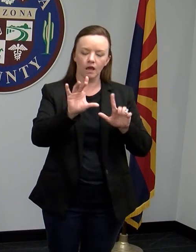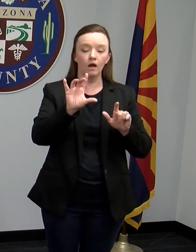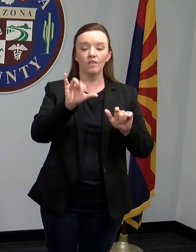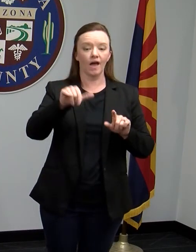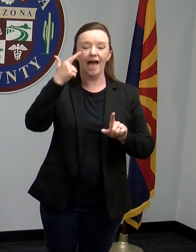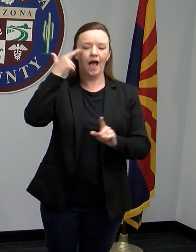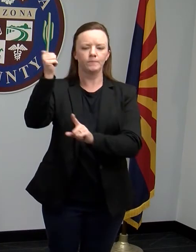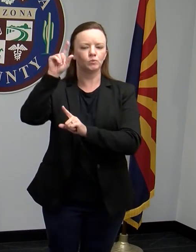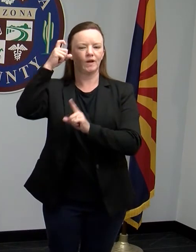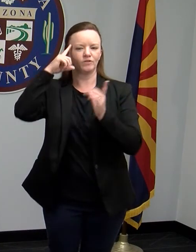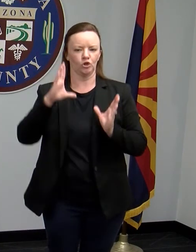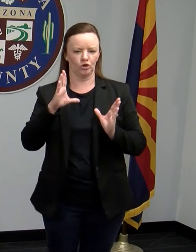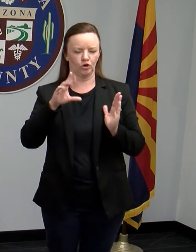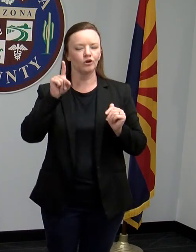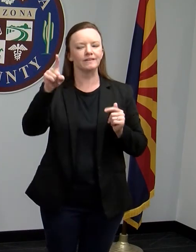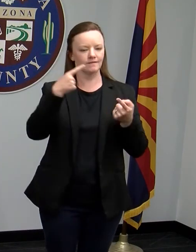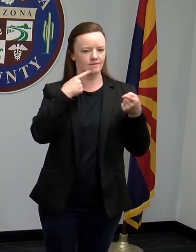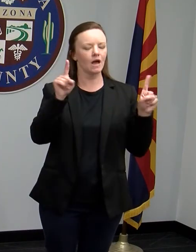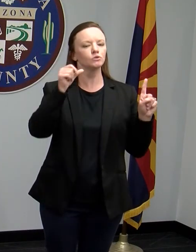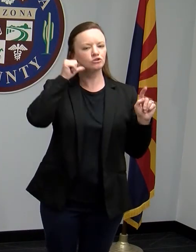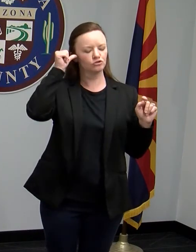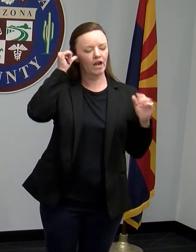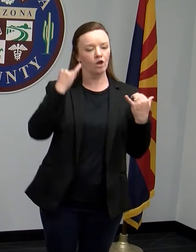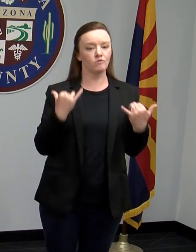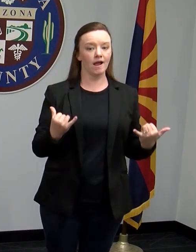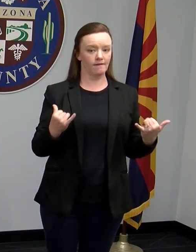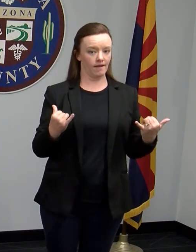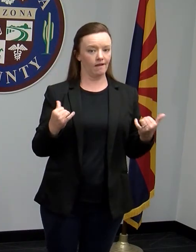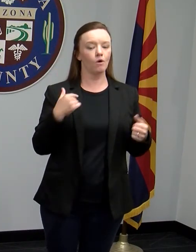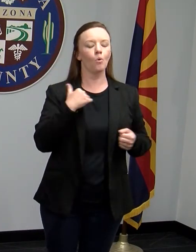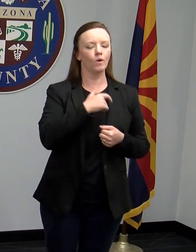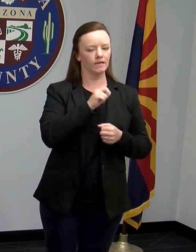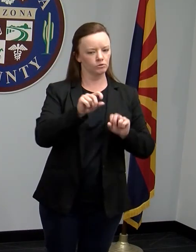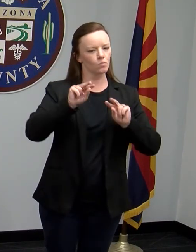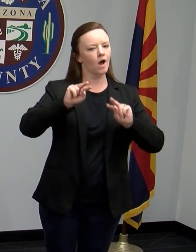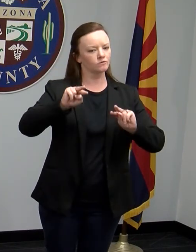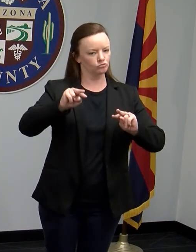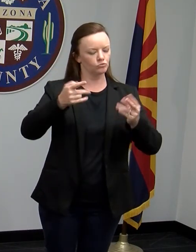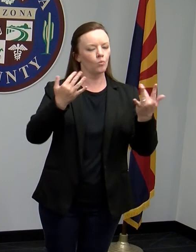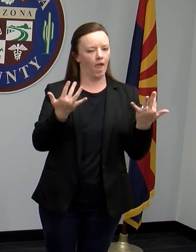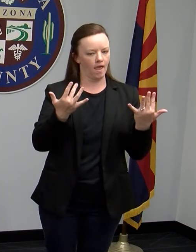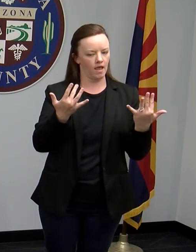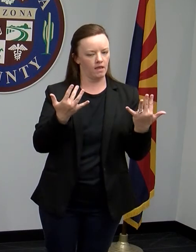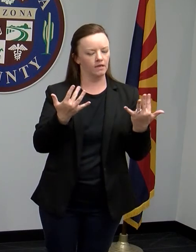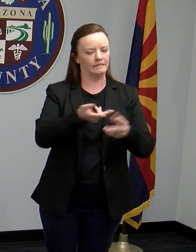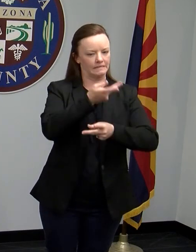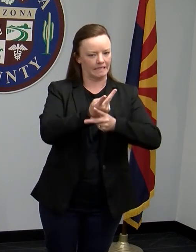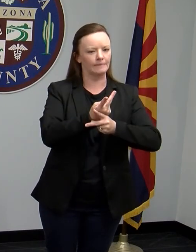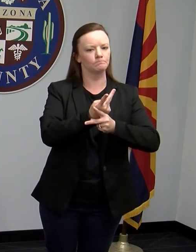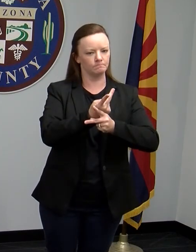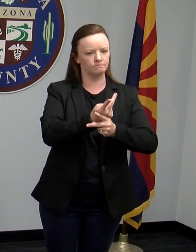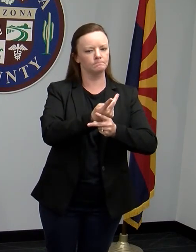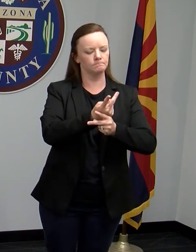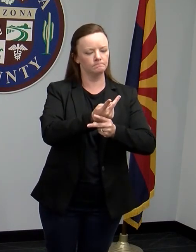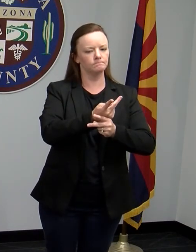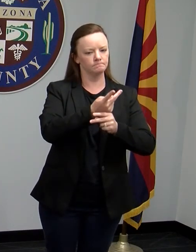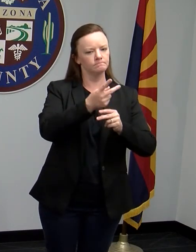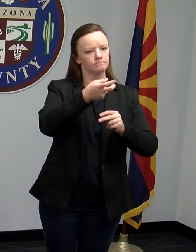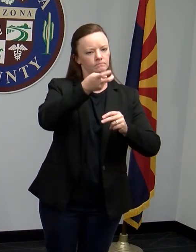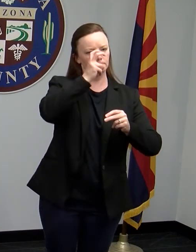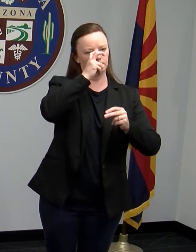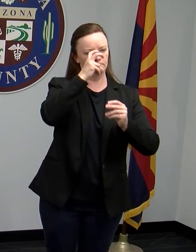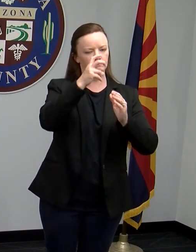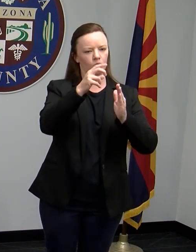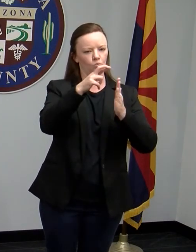announced yesterday that we're at a point where we need to watch and wait and hold on to the measures that we're continuing to do at least